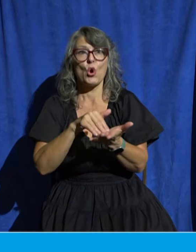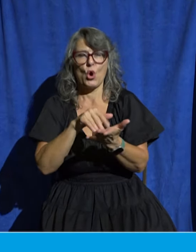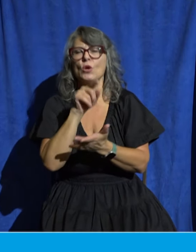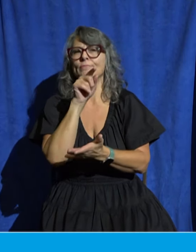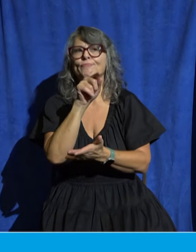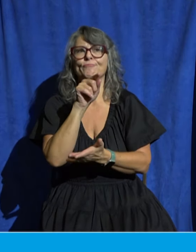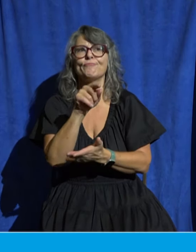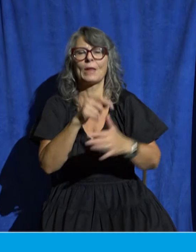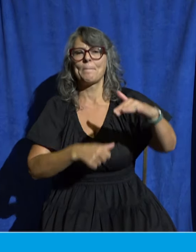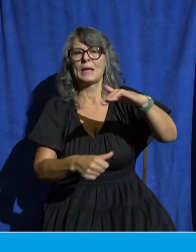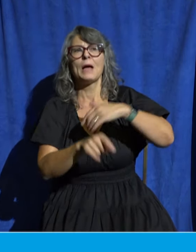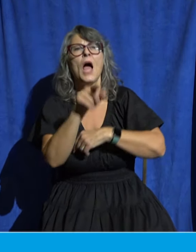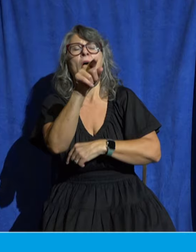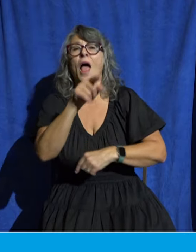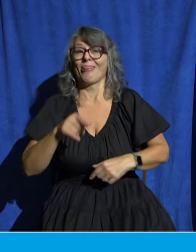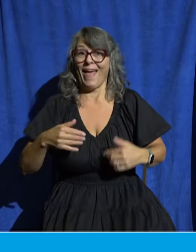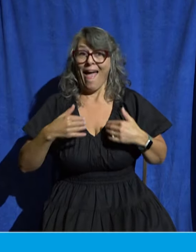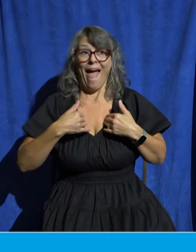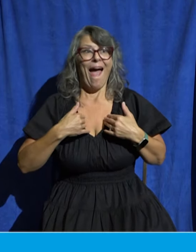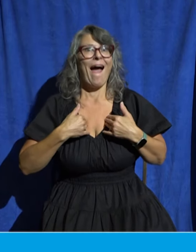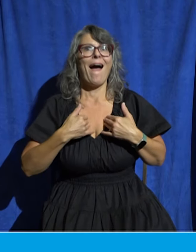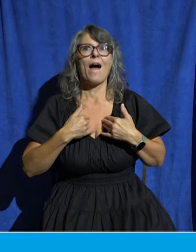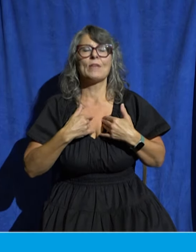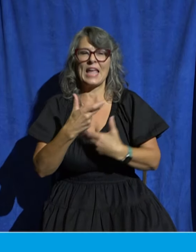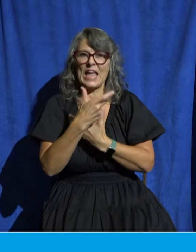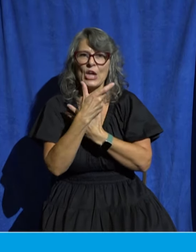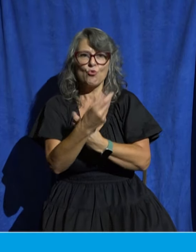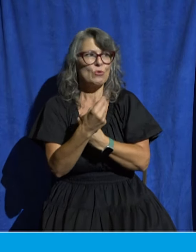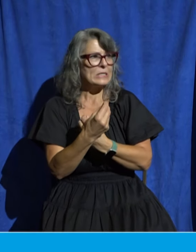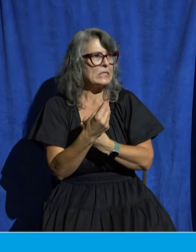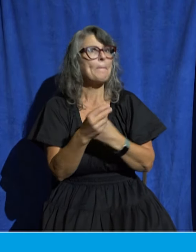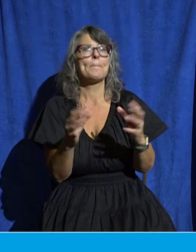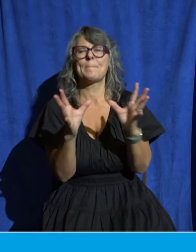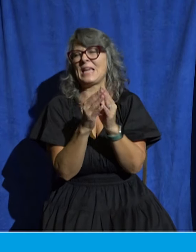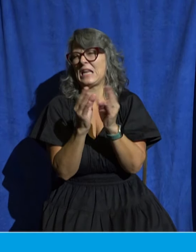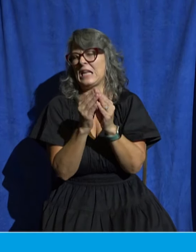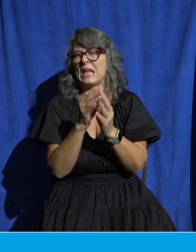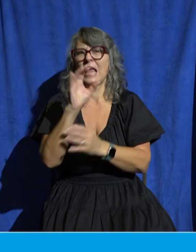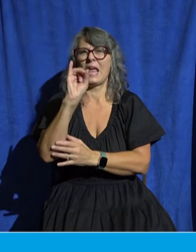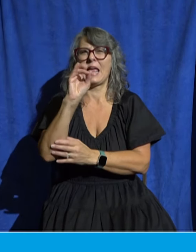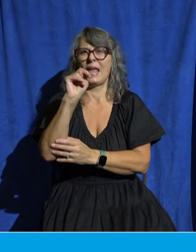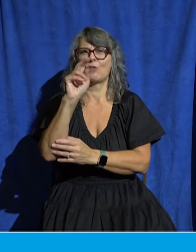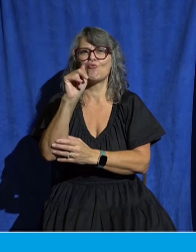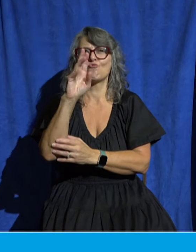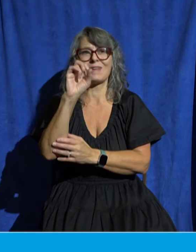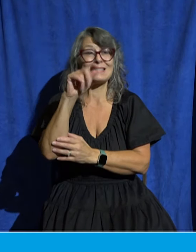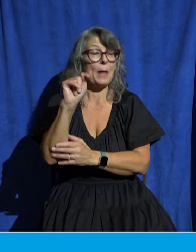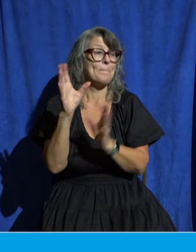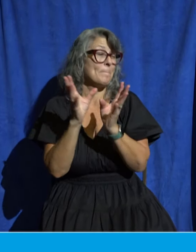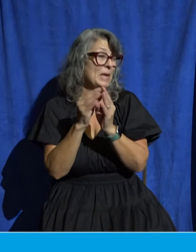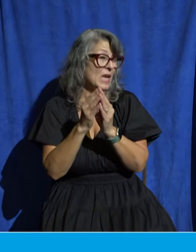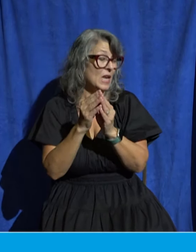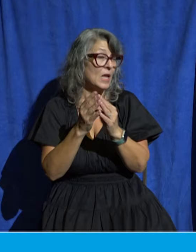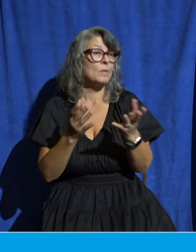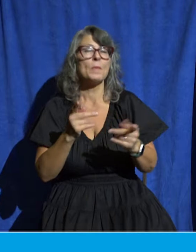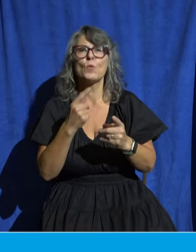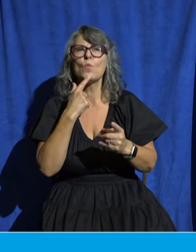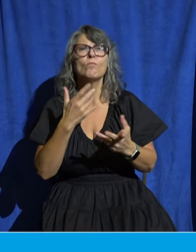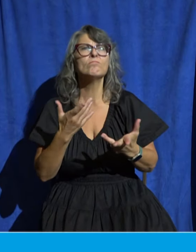from our county, some of the partners that we talked about last week to hear how, even if just how to pray more for some of these needs, how you can be involved in